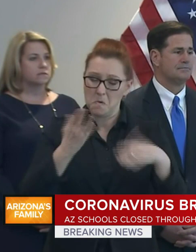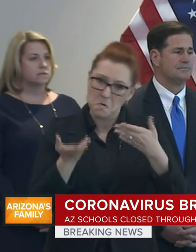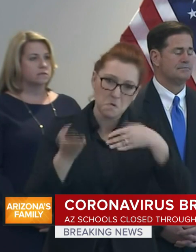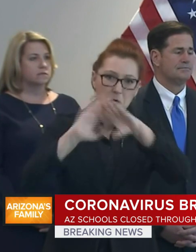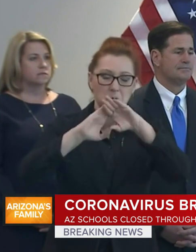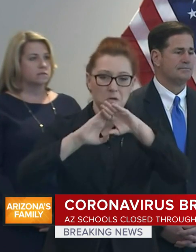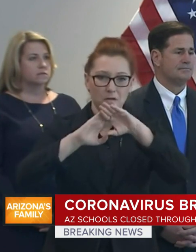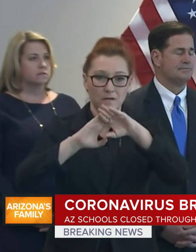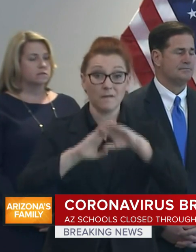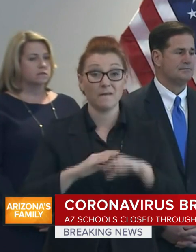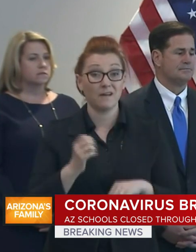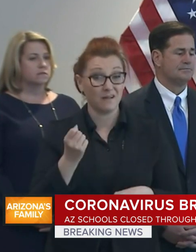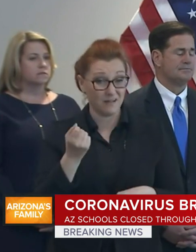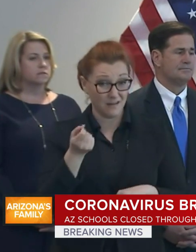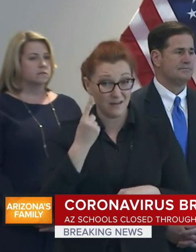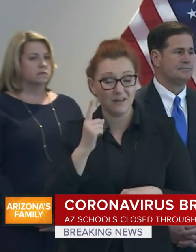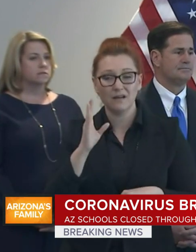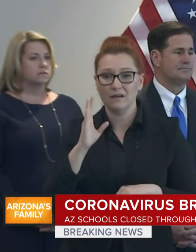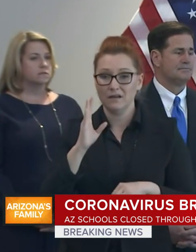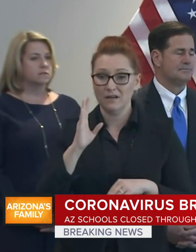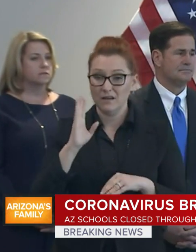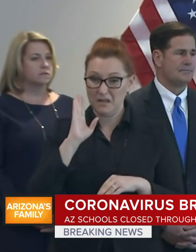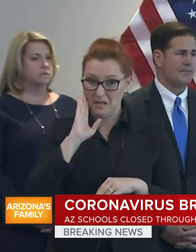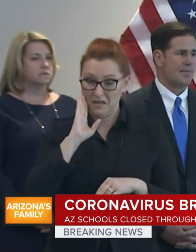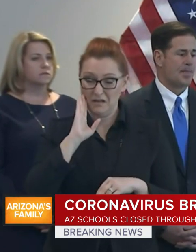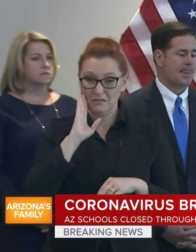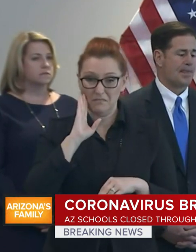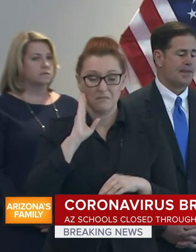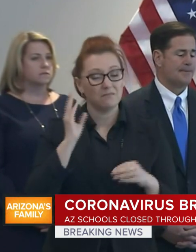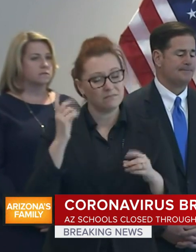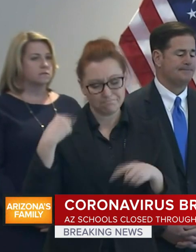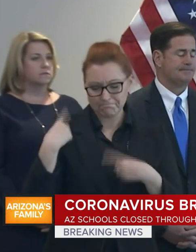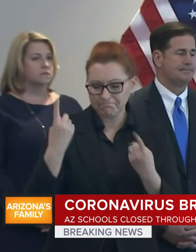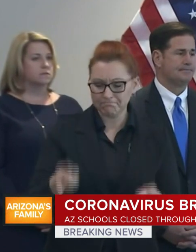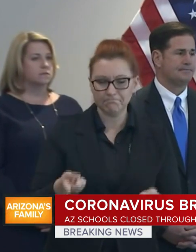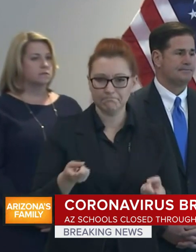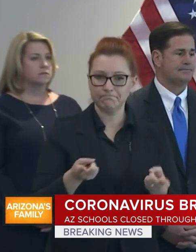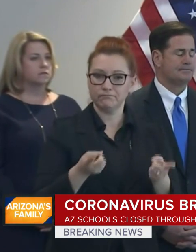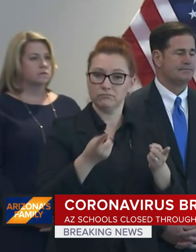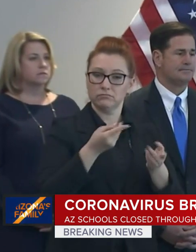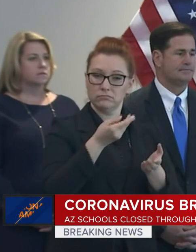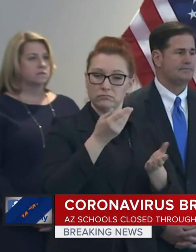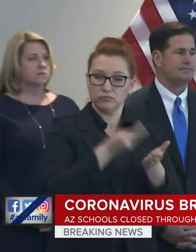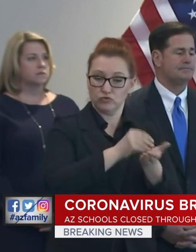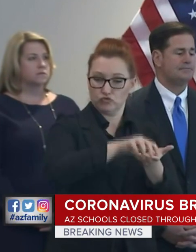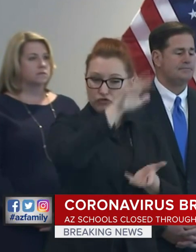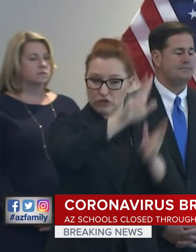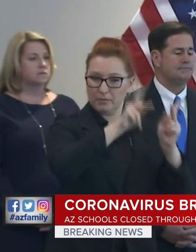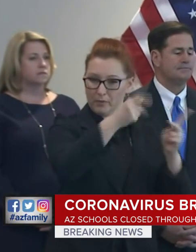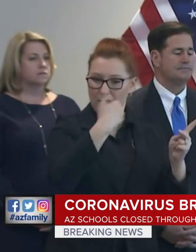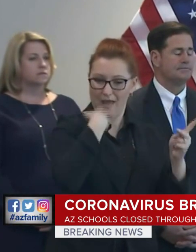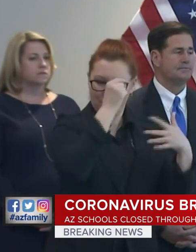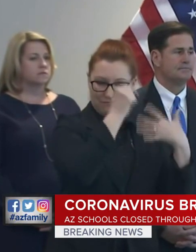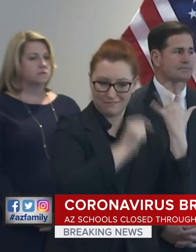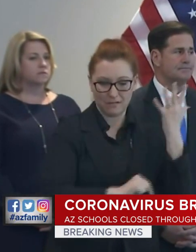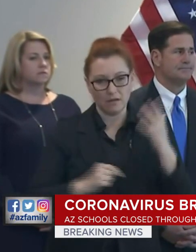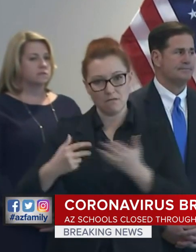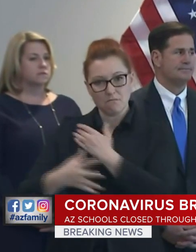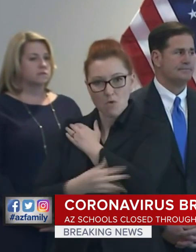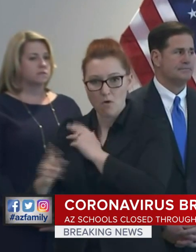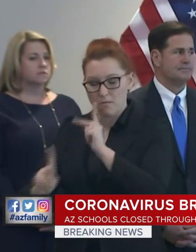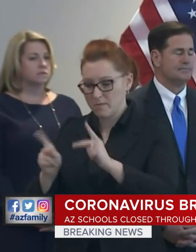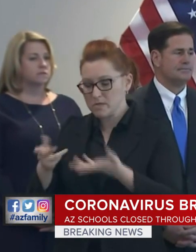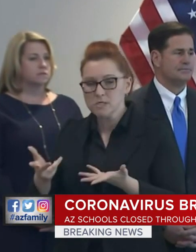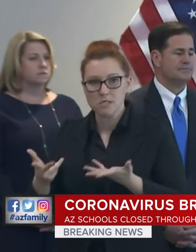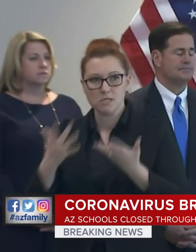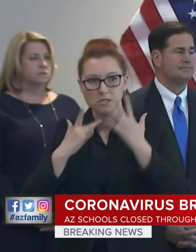crisis will worsen many of the inequities that have long existed across our system and that for years have widened